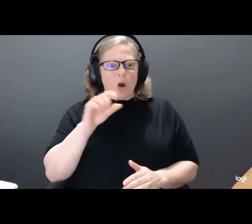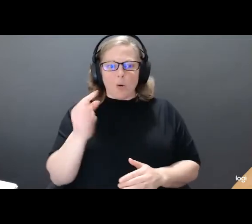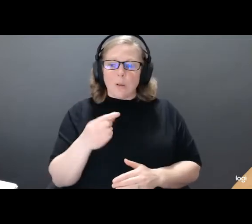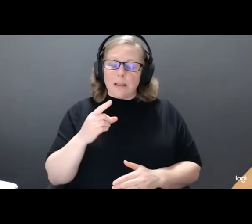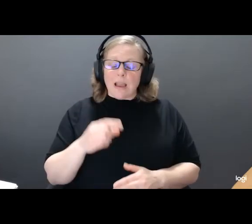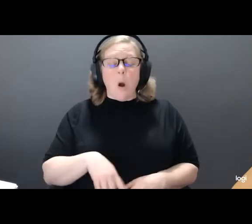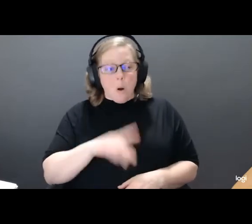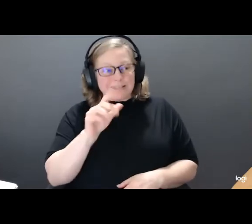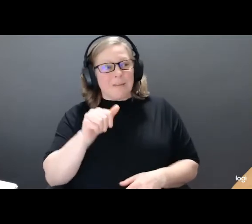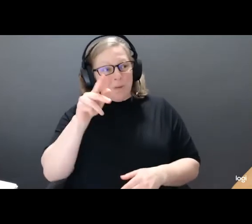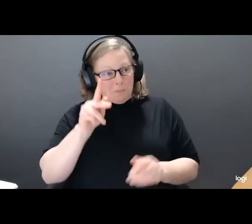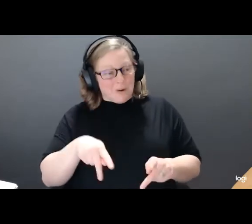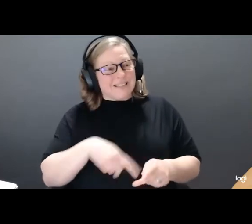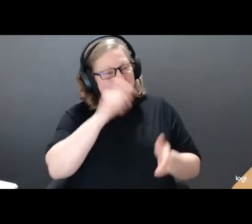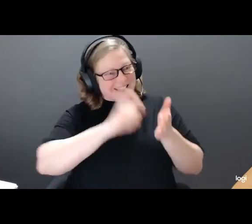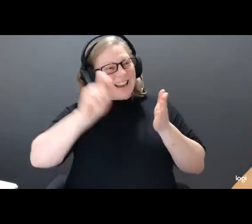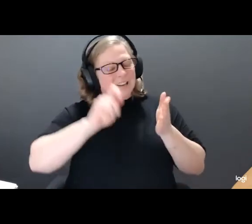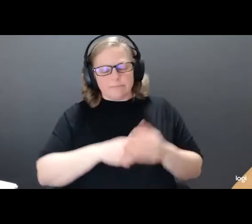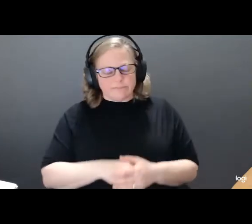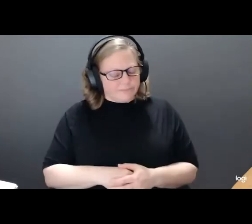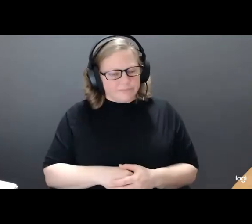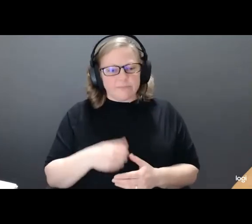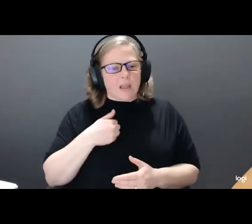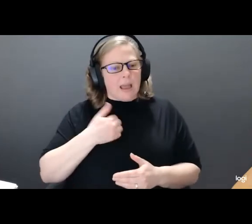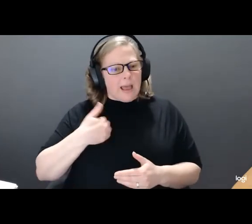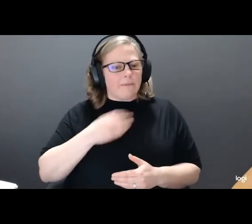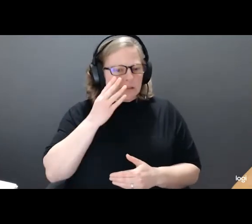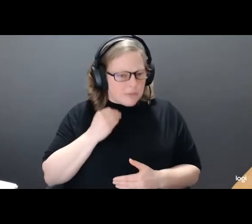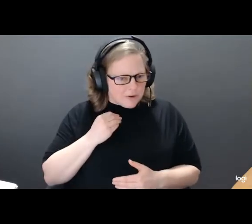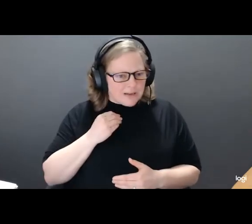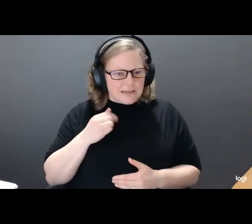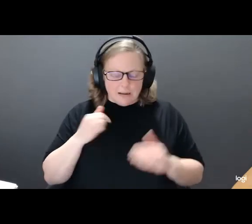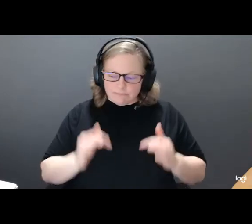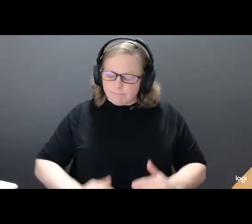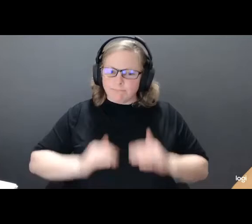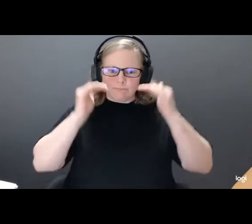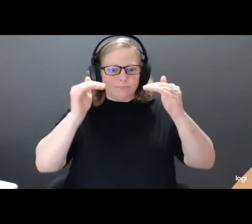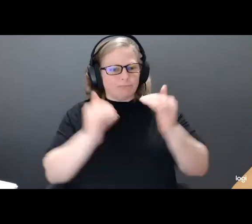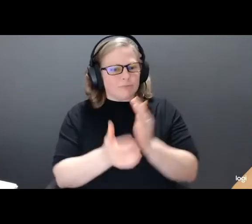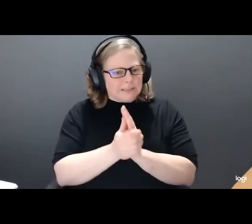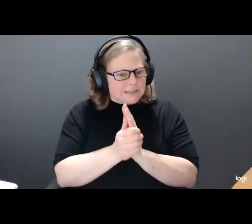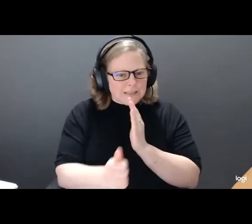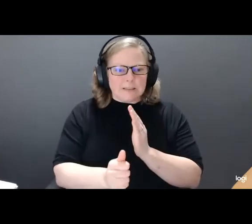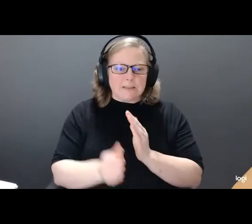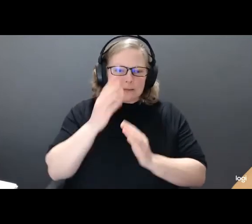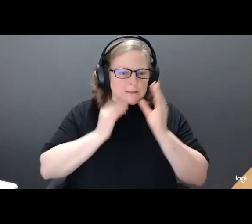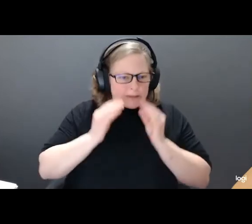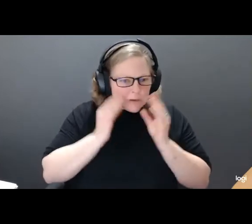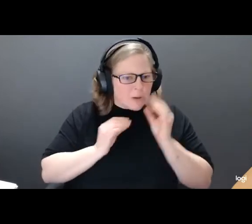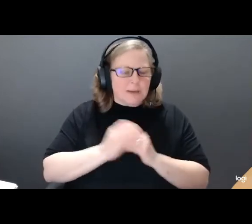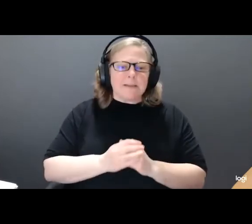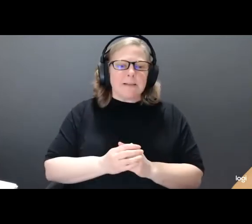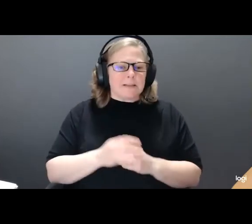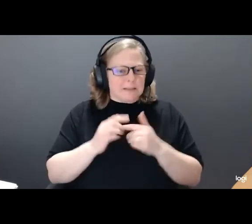actually a legit artist with a set of well-honed skills that I use to explore complex ideas through a sophisticated aesthetic.